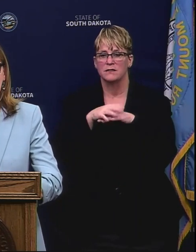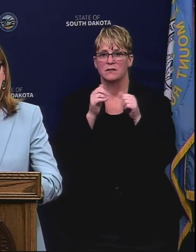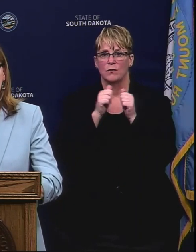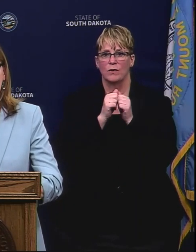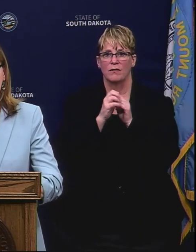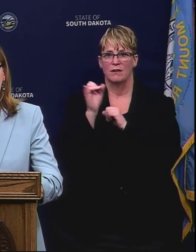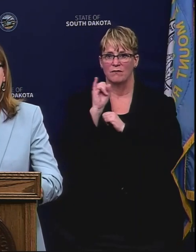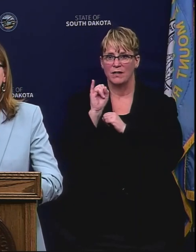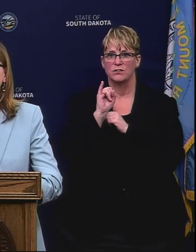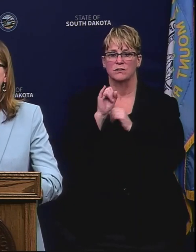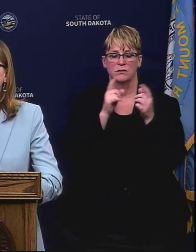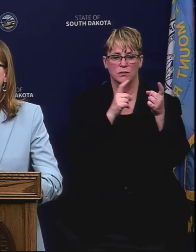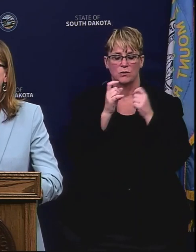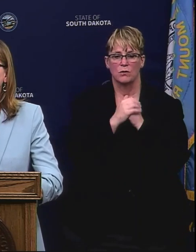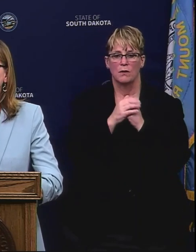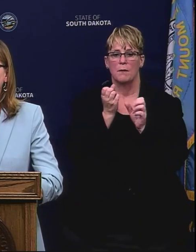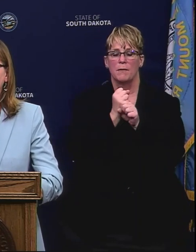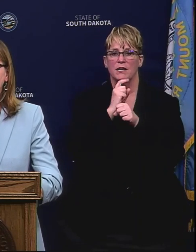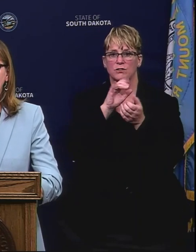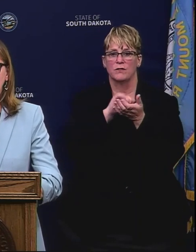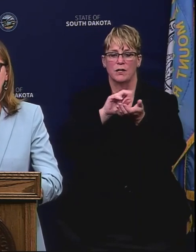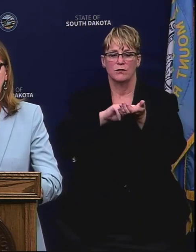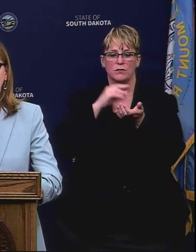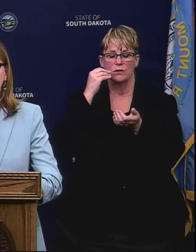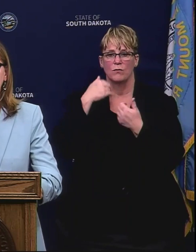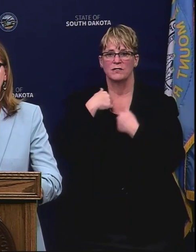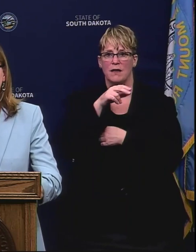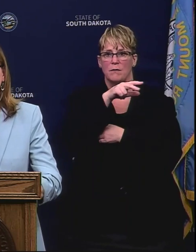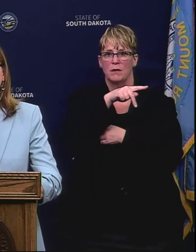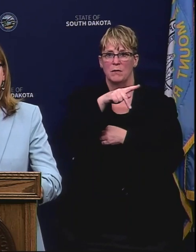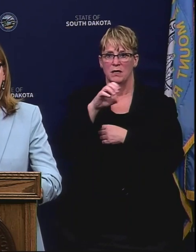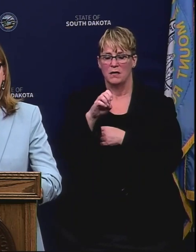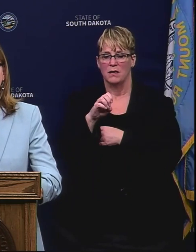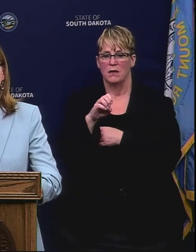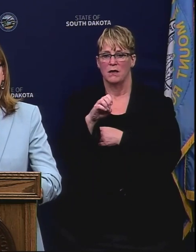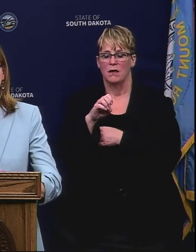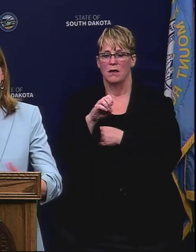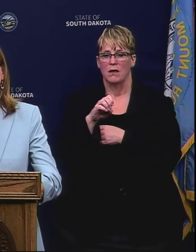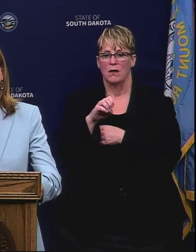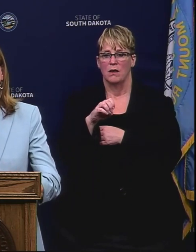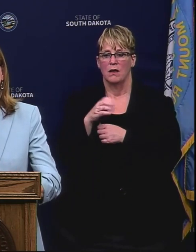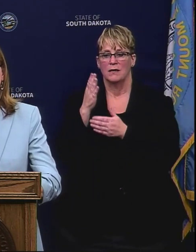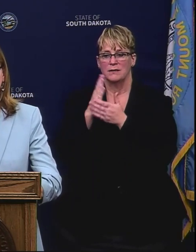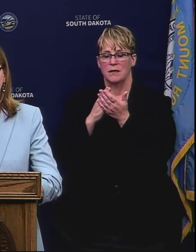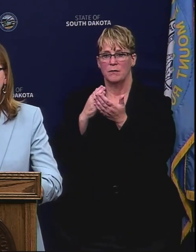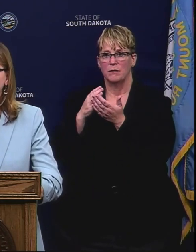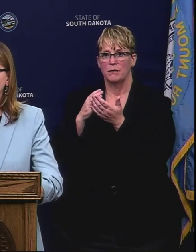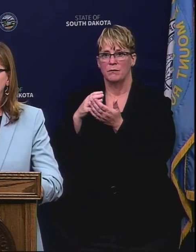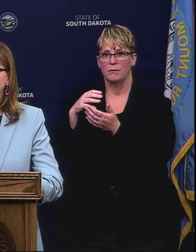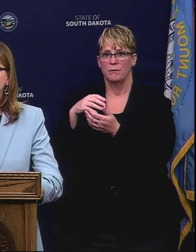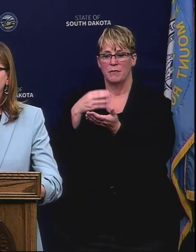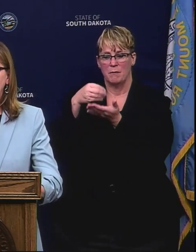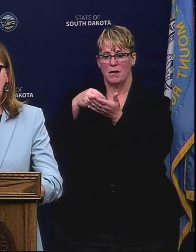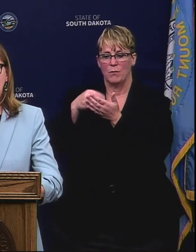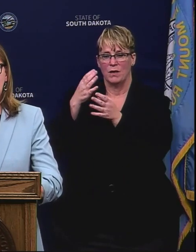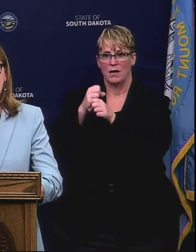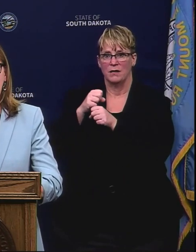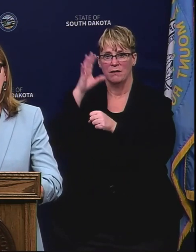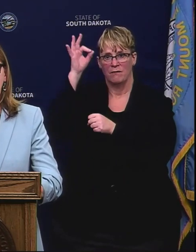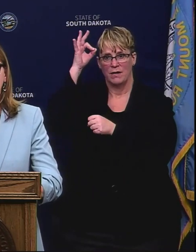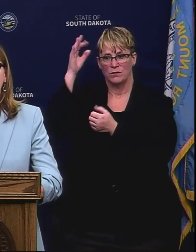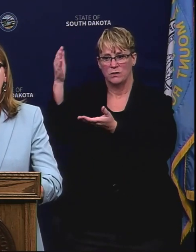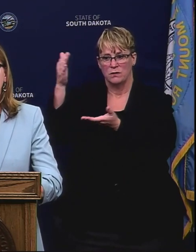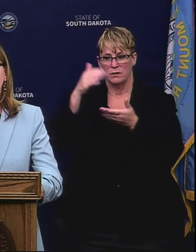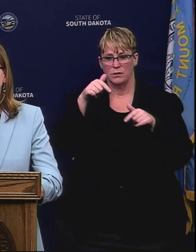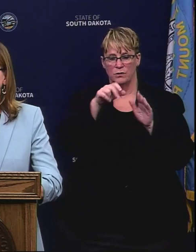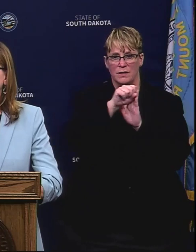homes have PPE. We allocated some of the funding that we got from the federal government down to the state